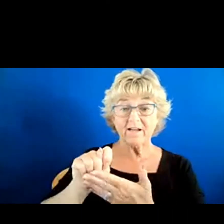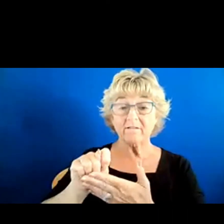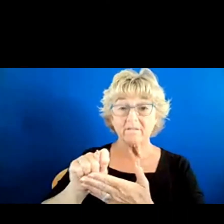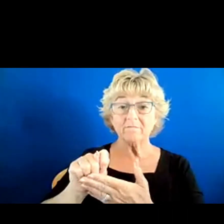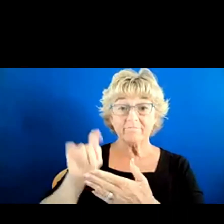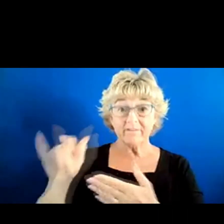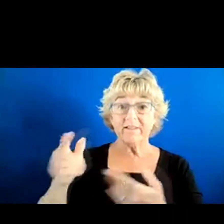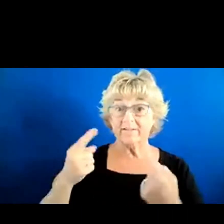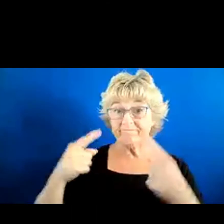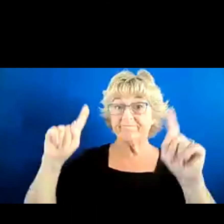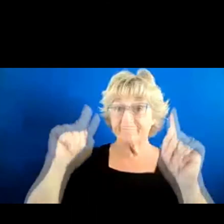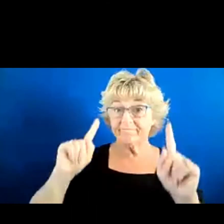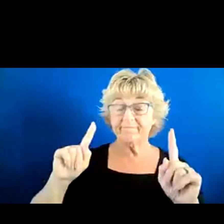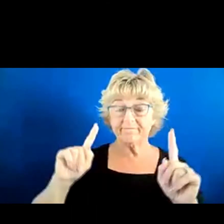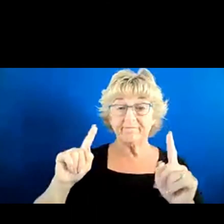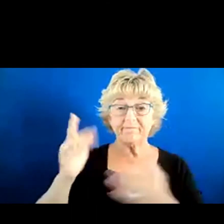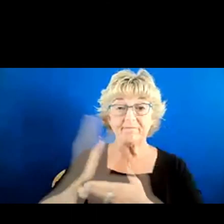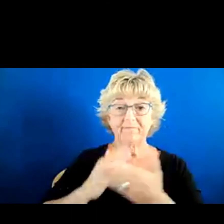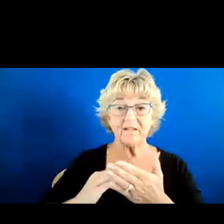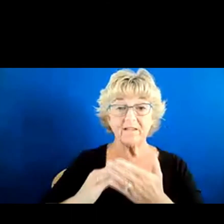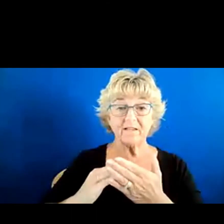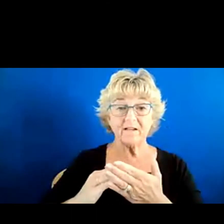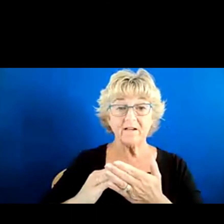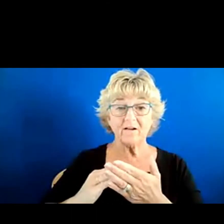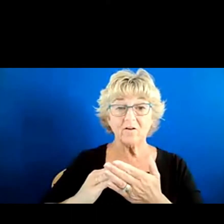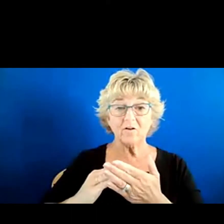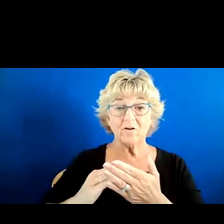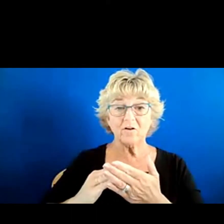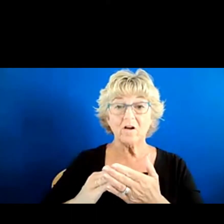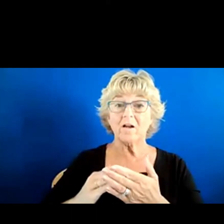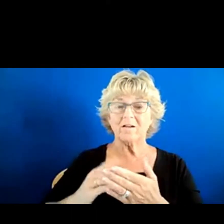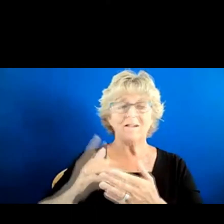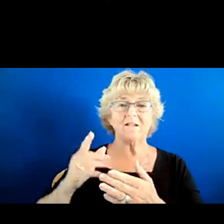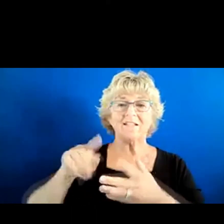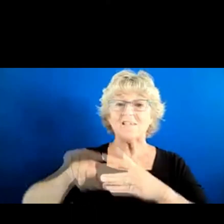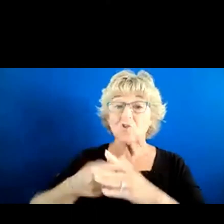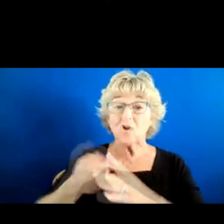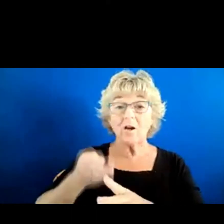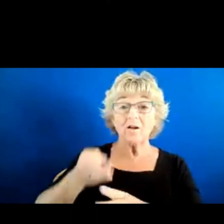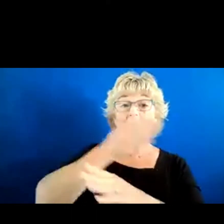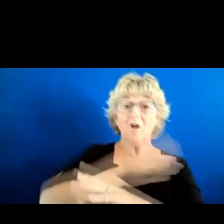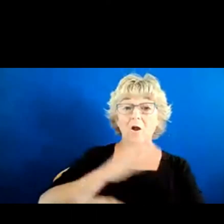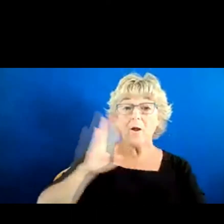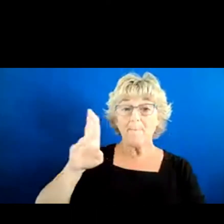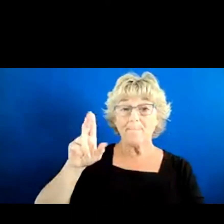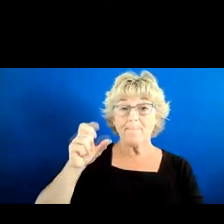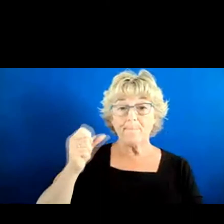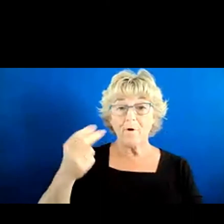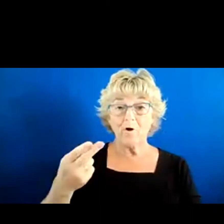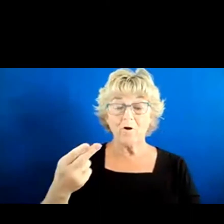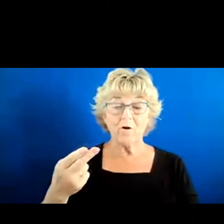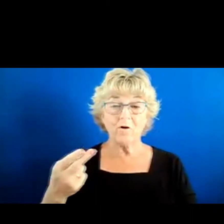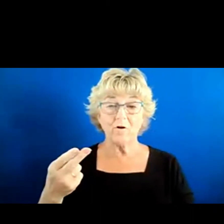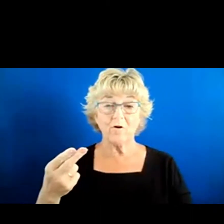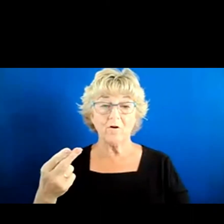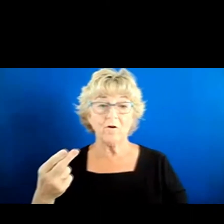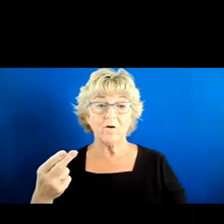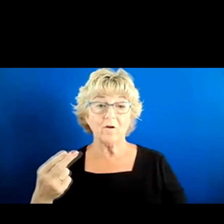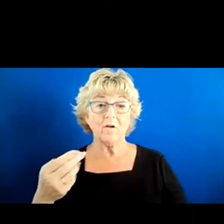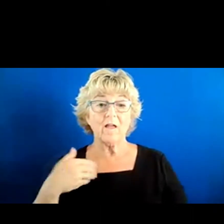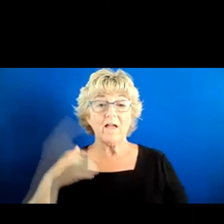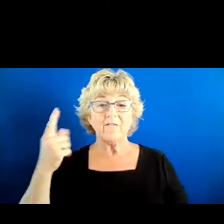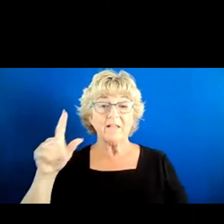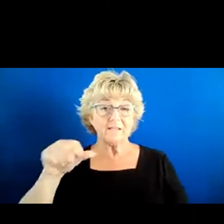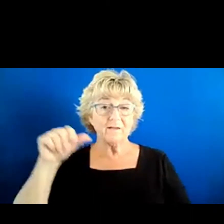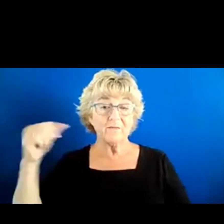work better. And actually, some of this started under the Bush administration, when Christine Griffin was at the Equal Employment Opportunity